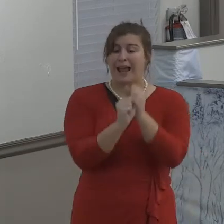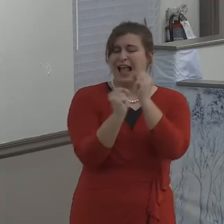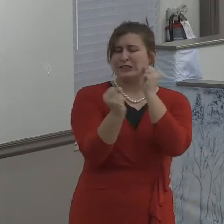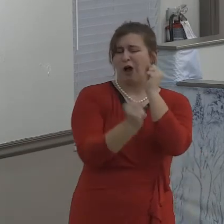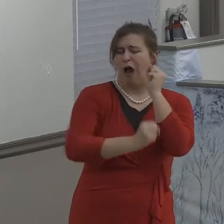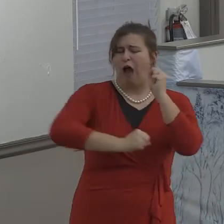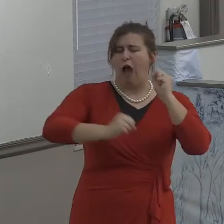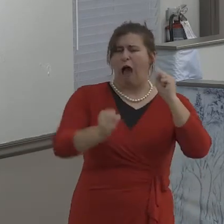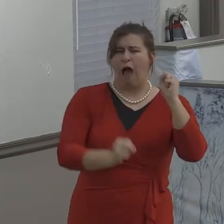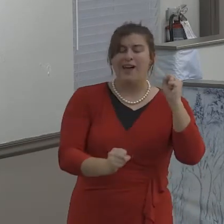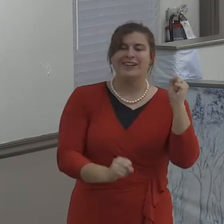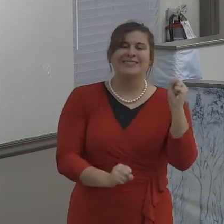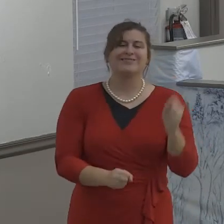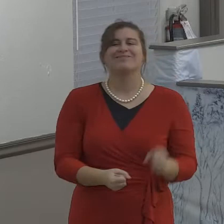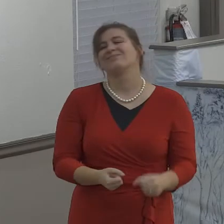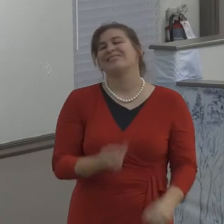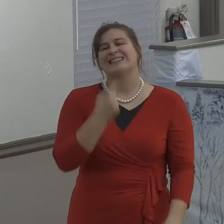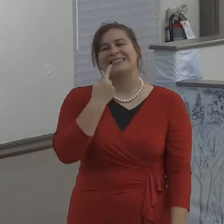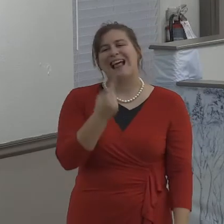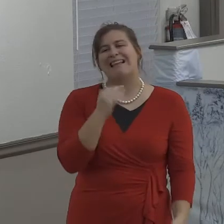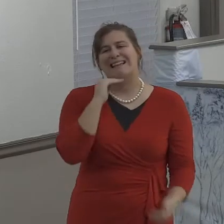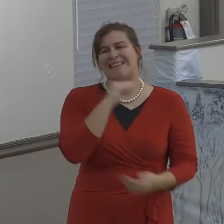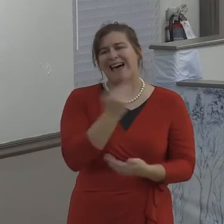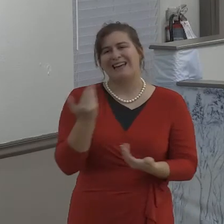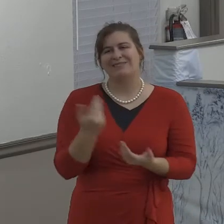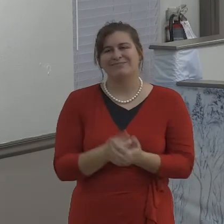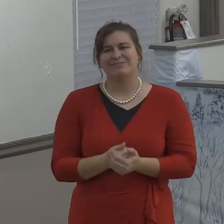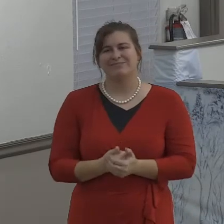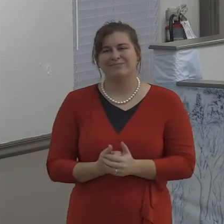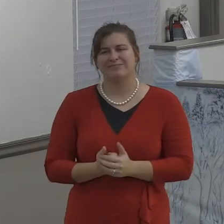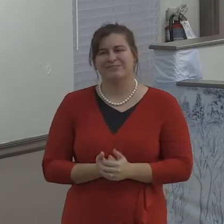4 and verse 25,